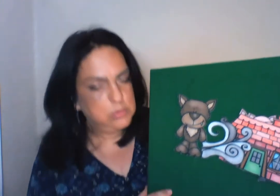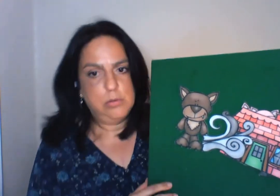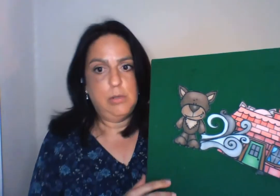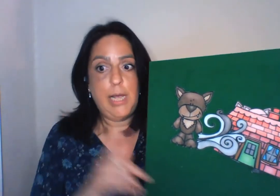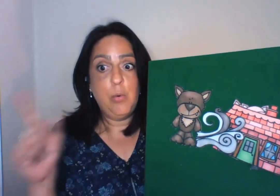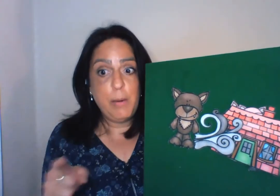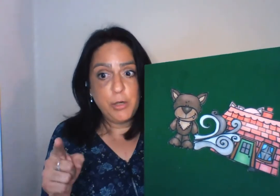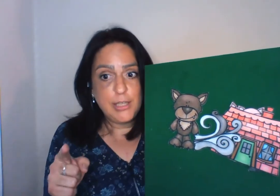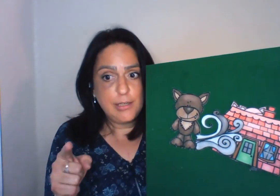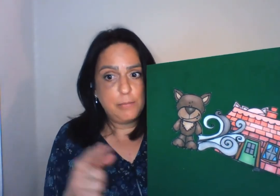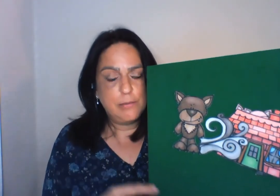And one more time.